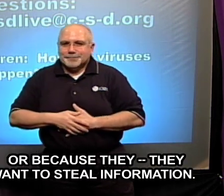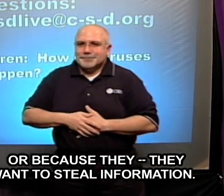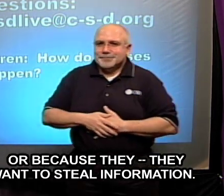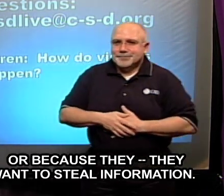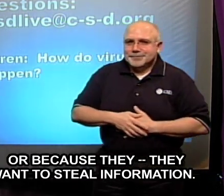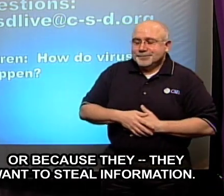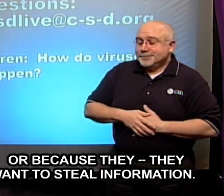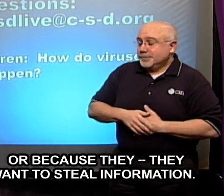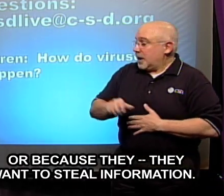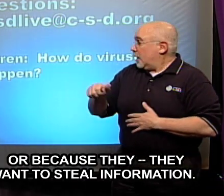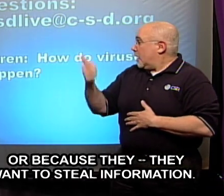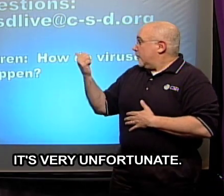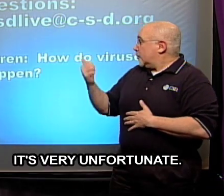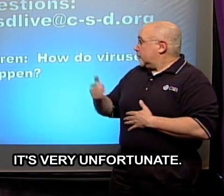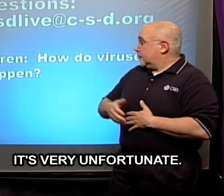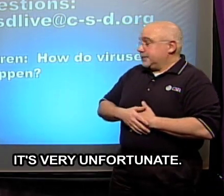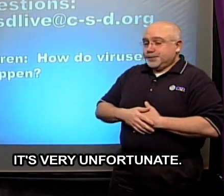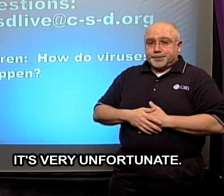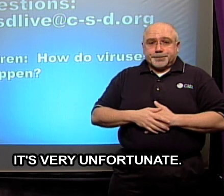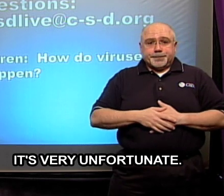when they want to steal information it's very unfortunate